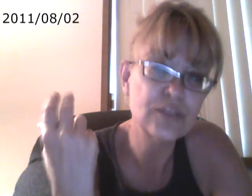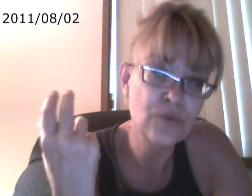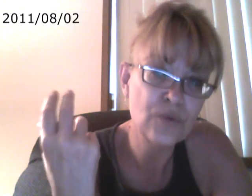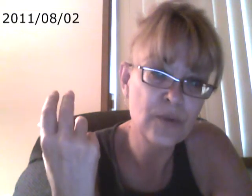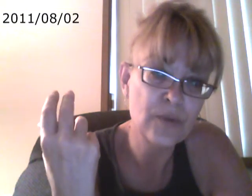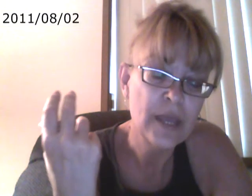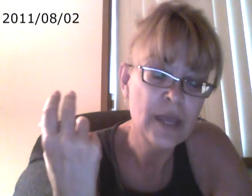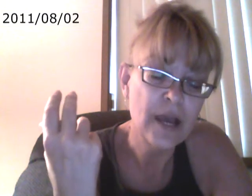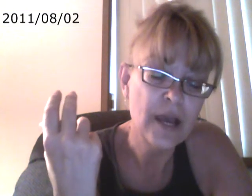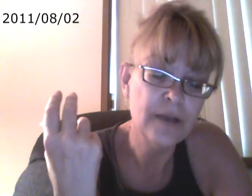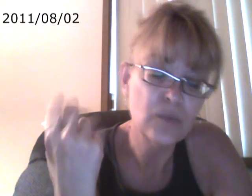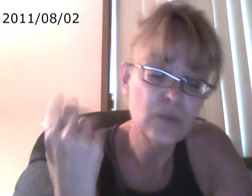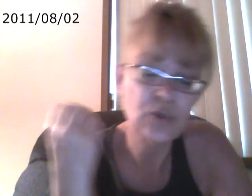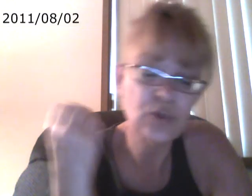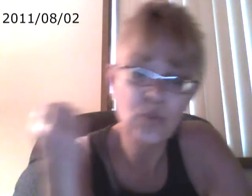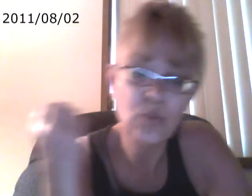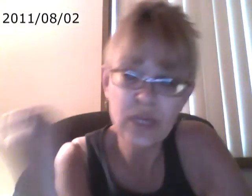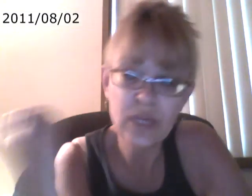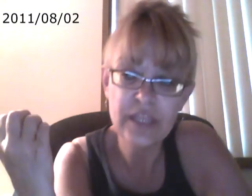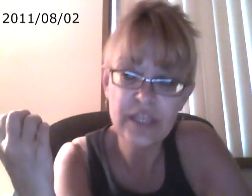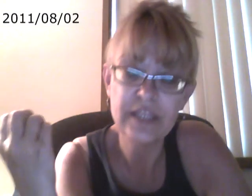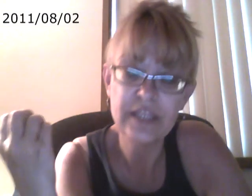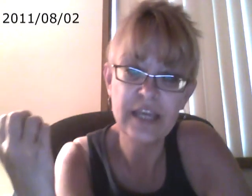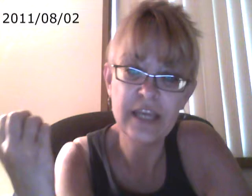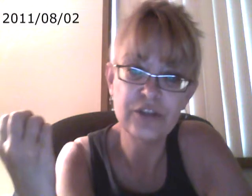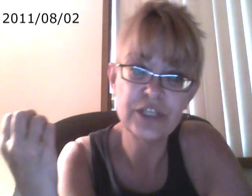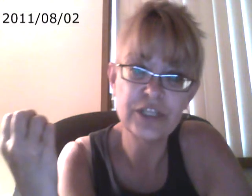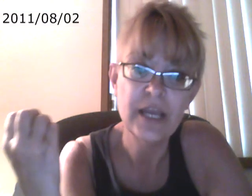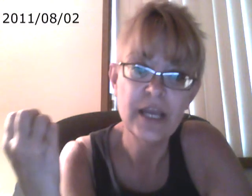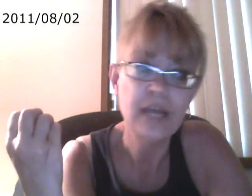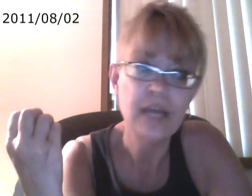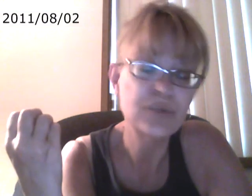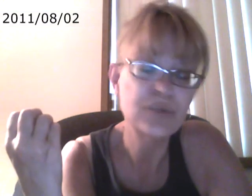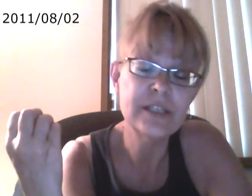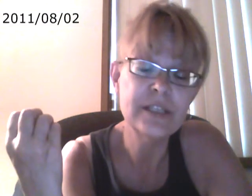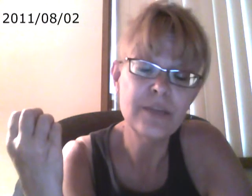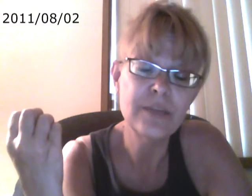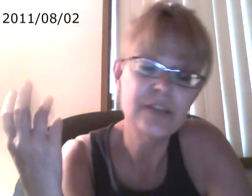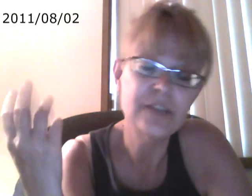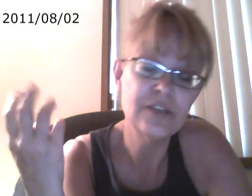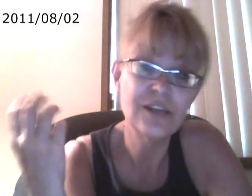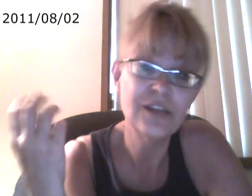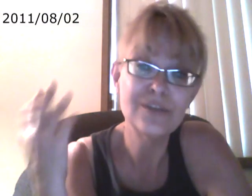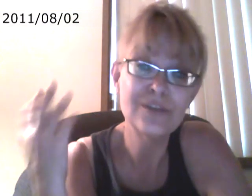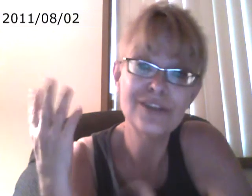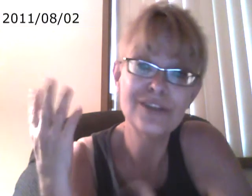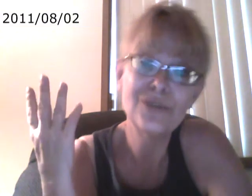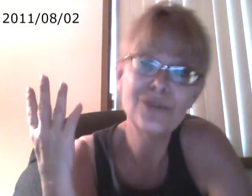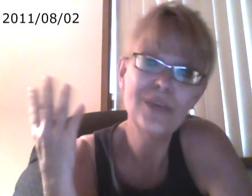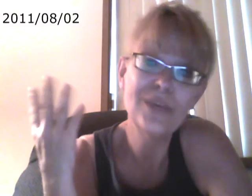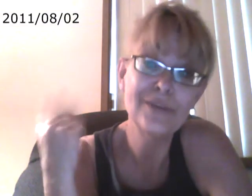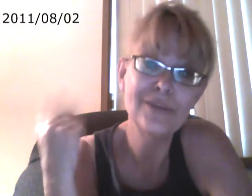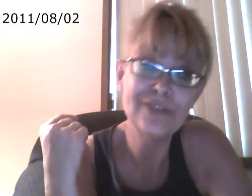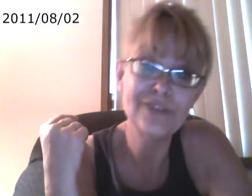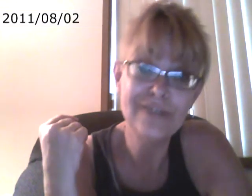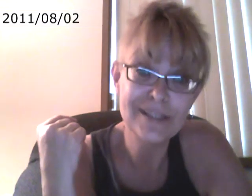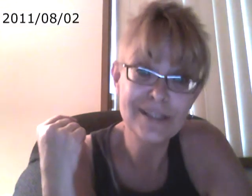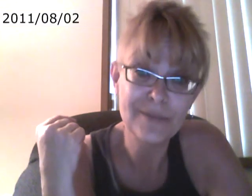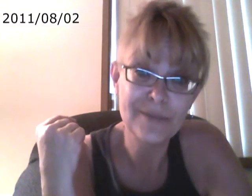when you go with the energy. Bruce Lee said it best, you know, you're weak when you're trying to fight something, but